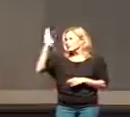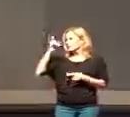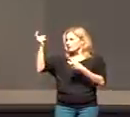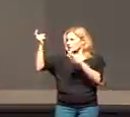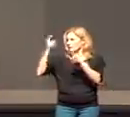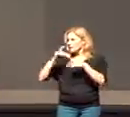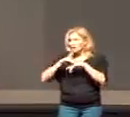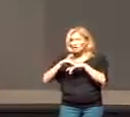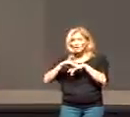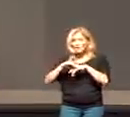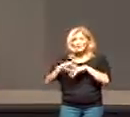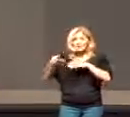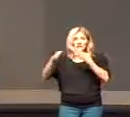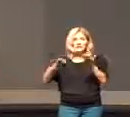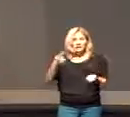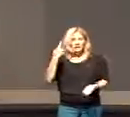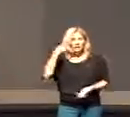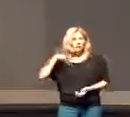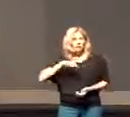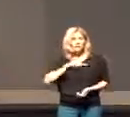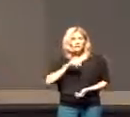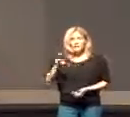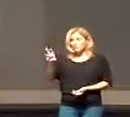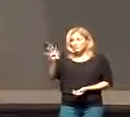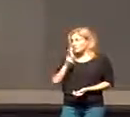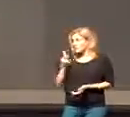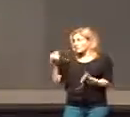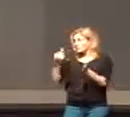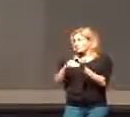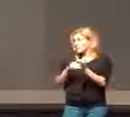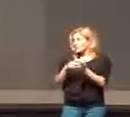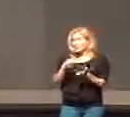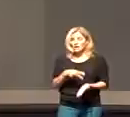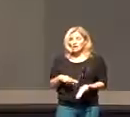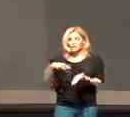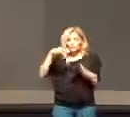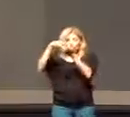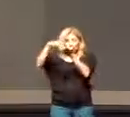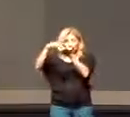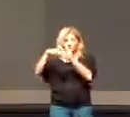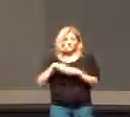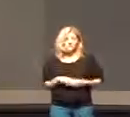earth that he died for us and that he's coming again that he was resurrected.